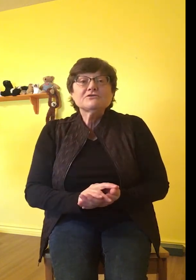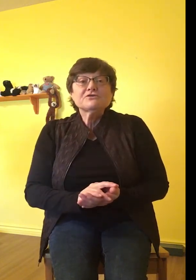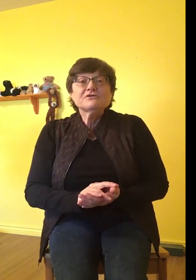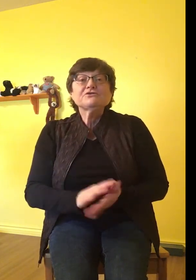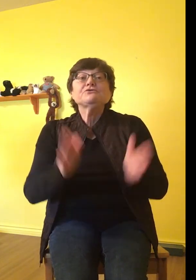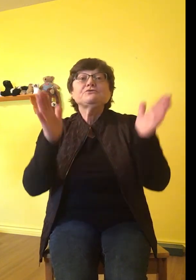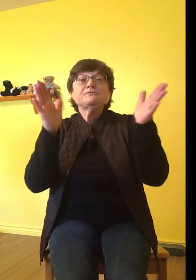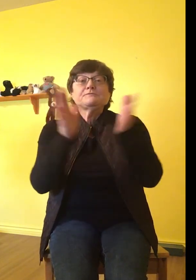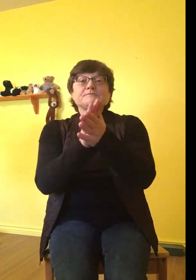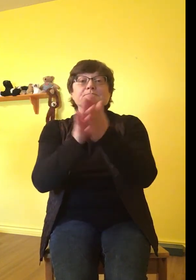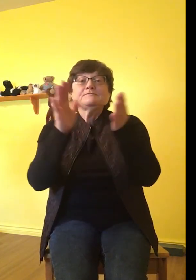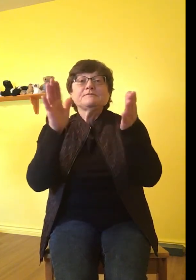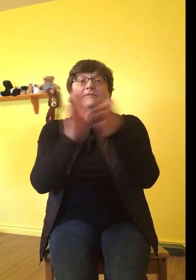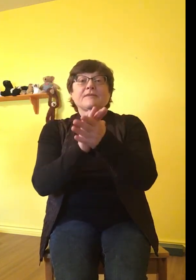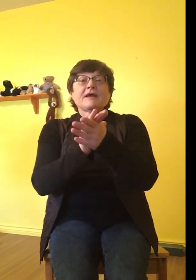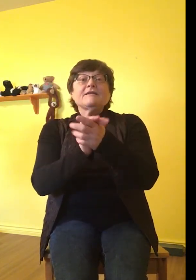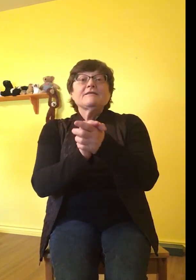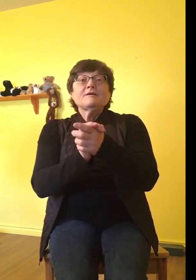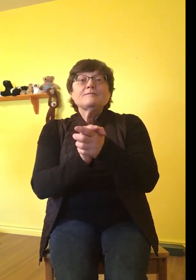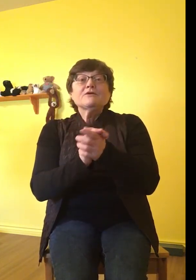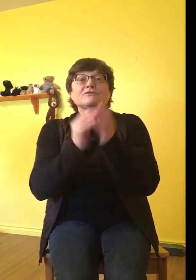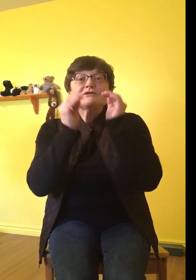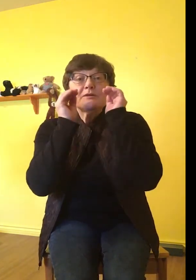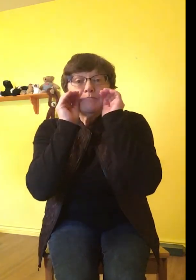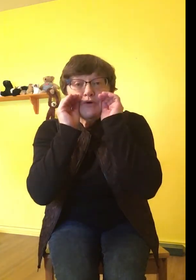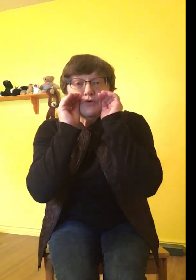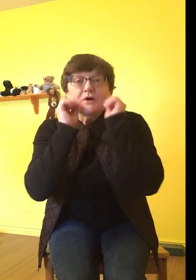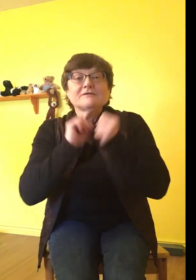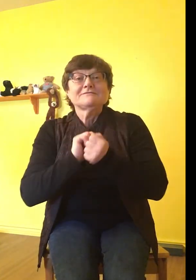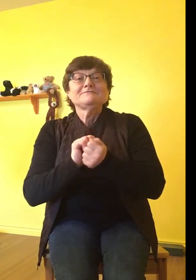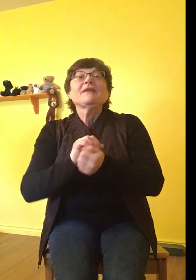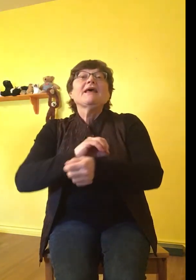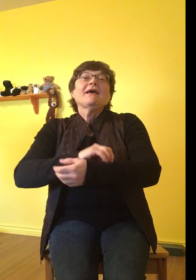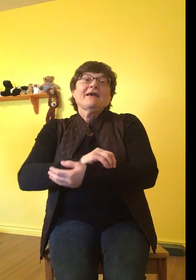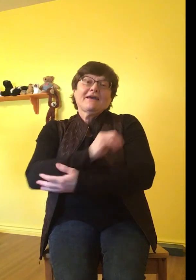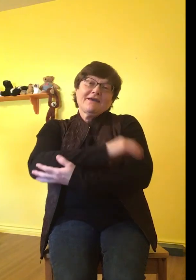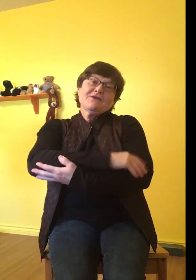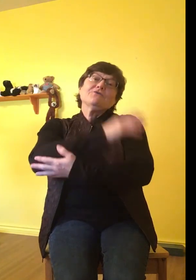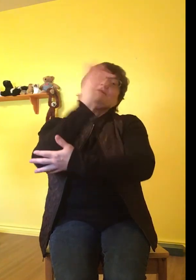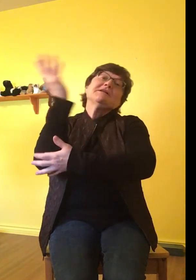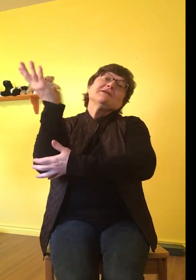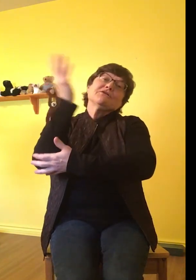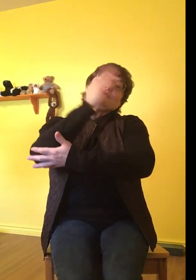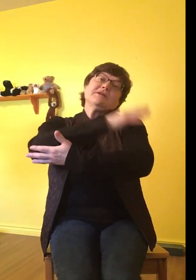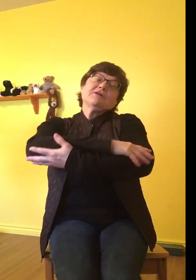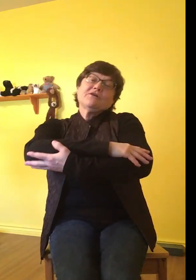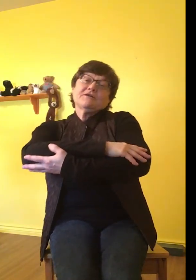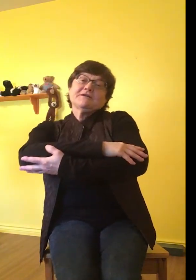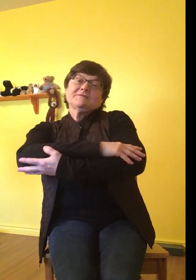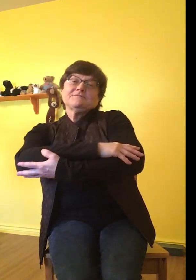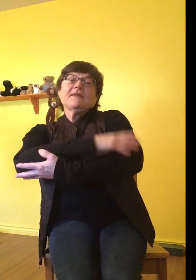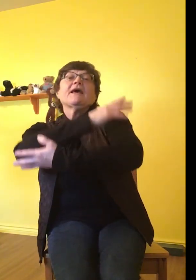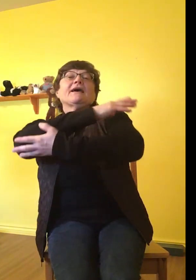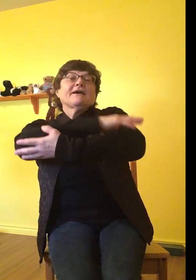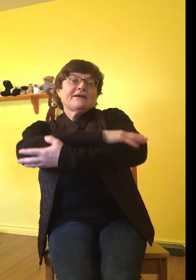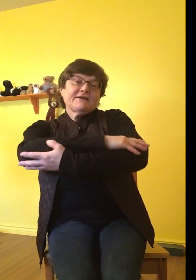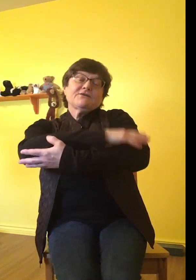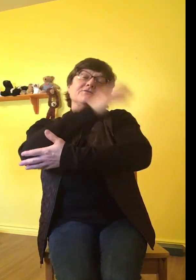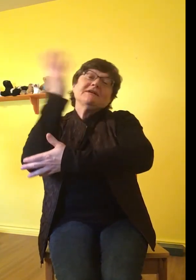struck two. The mouse said boo. Hickory Dickory Dock. Hickory